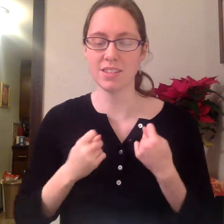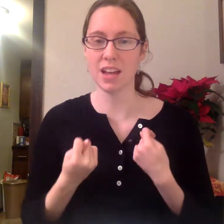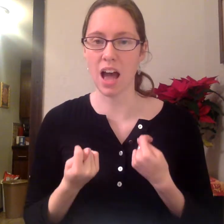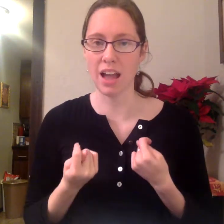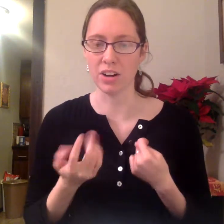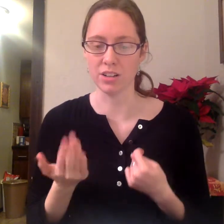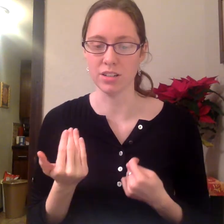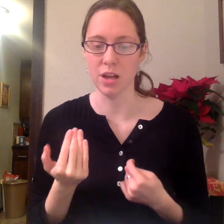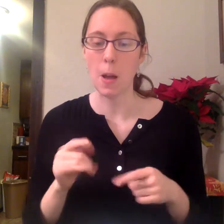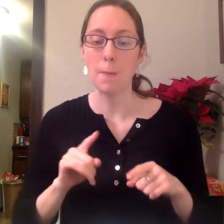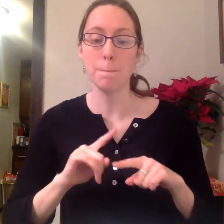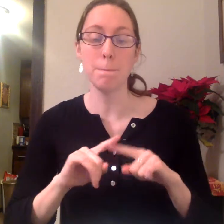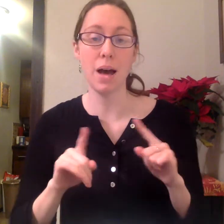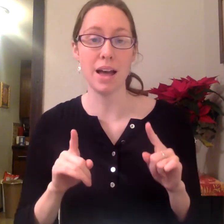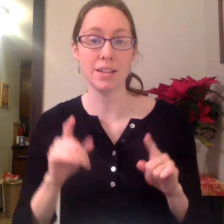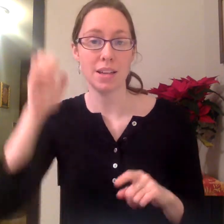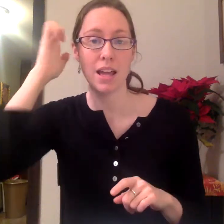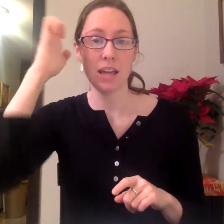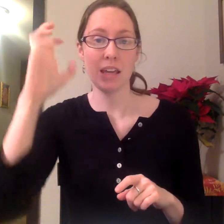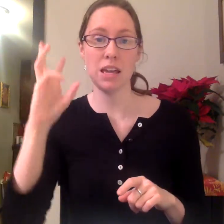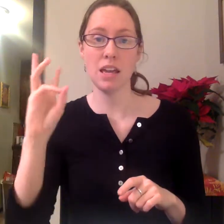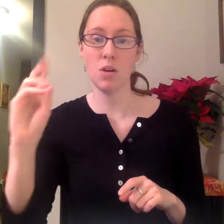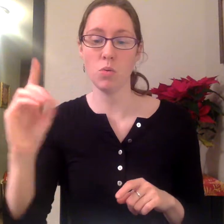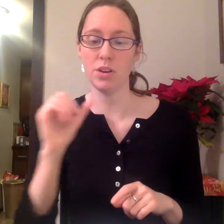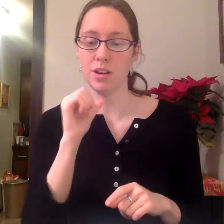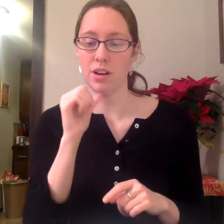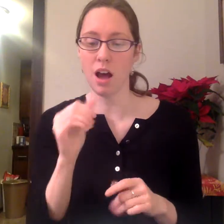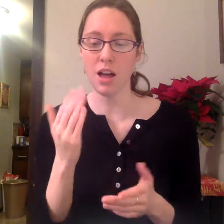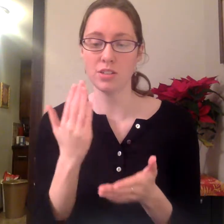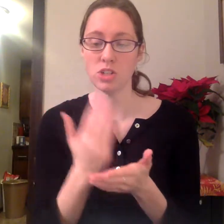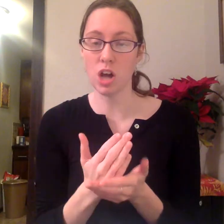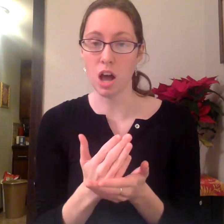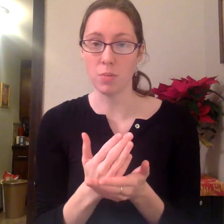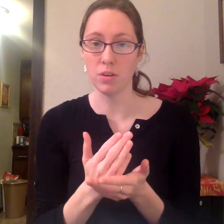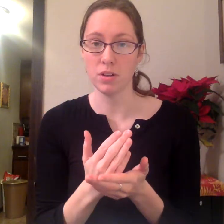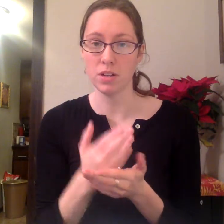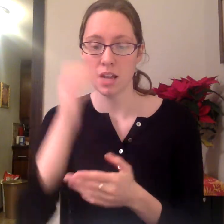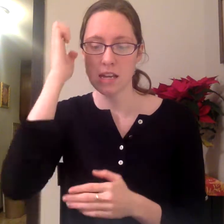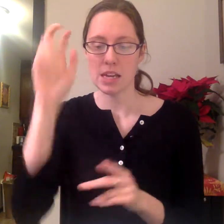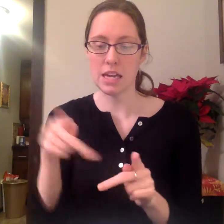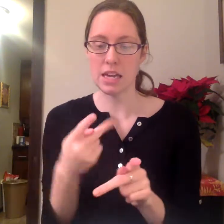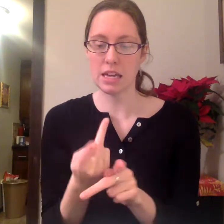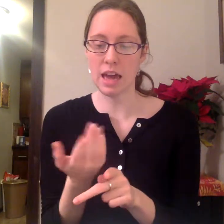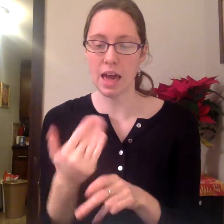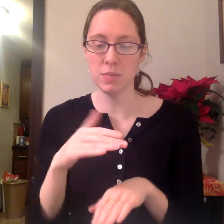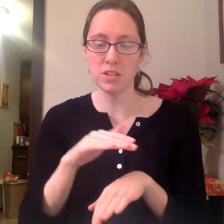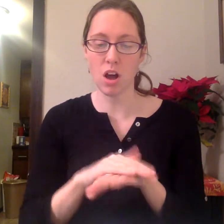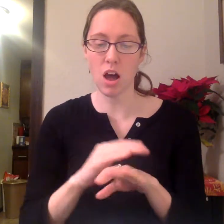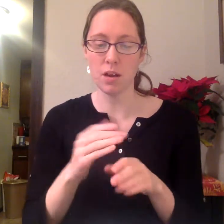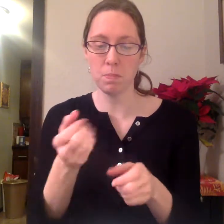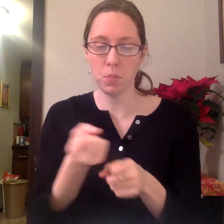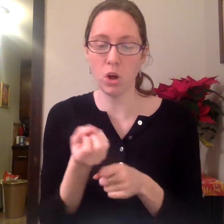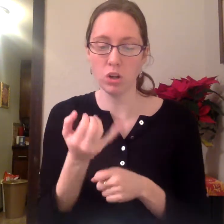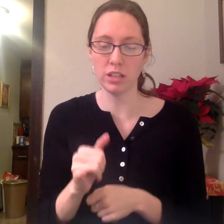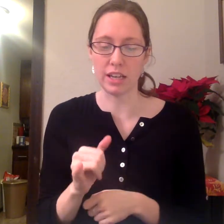tired, but he would not stop. He kept on pulling